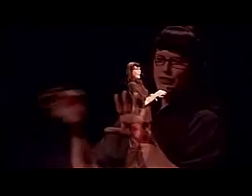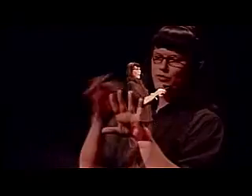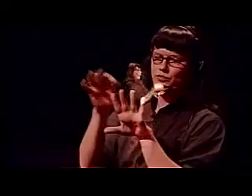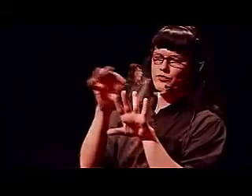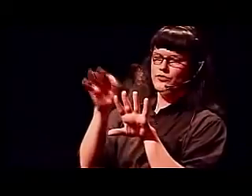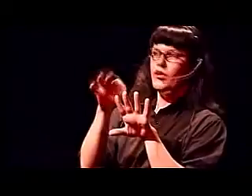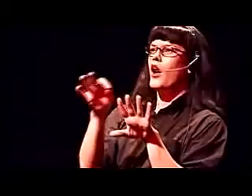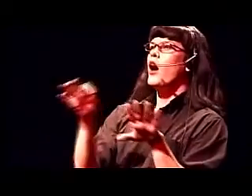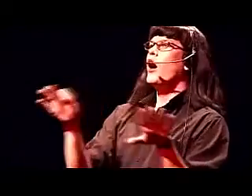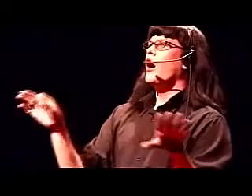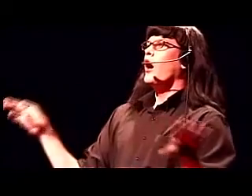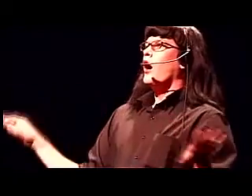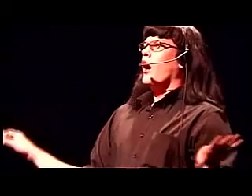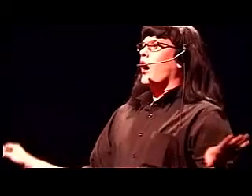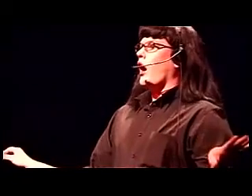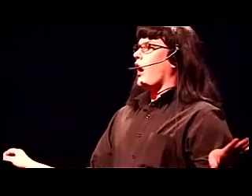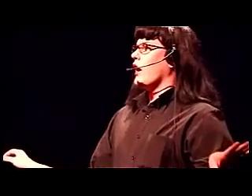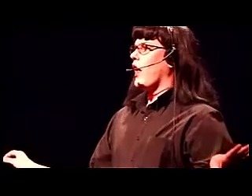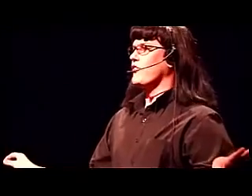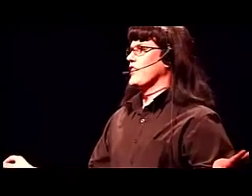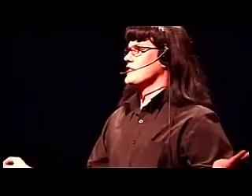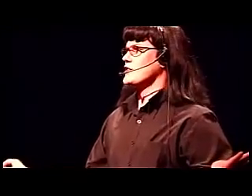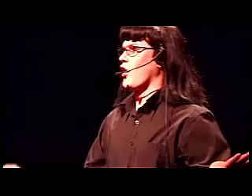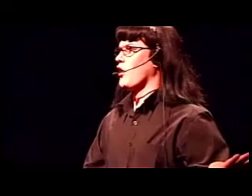I dream of my life.